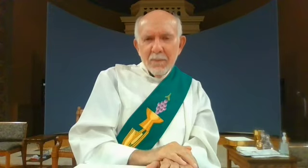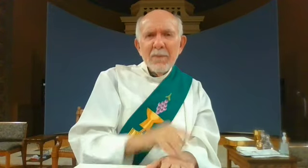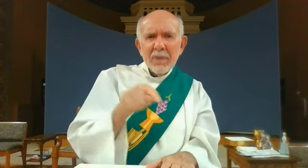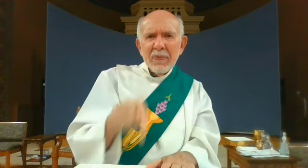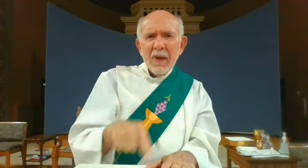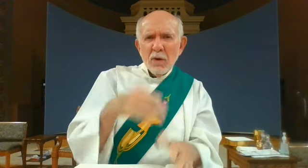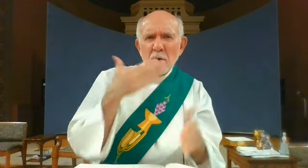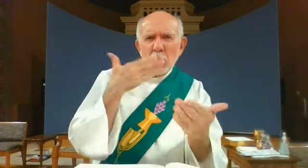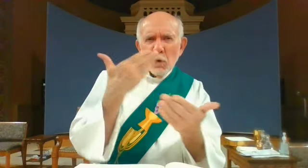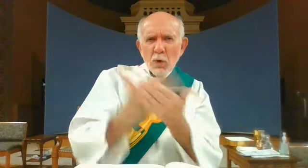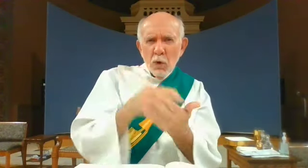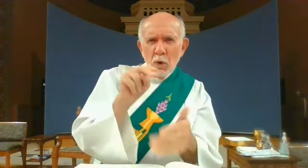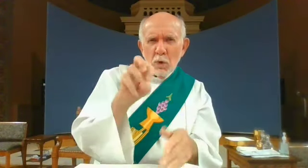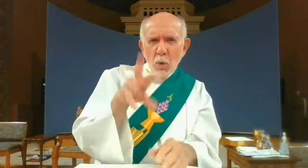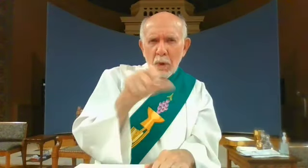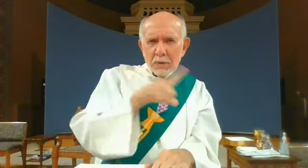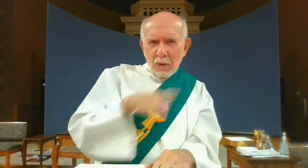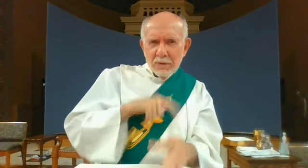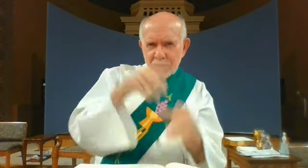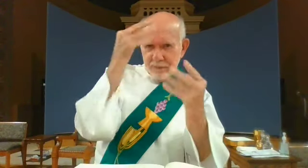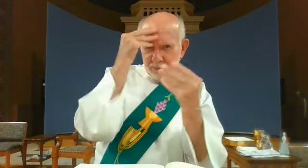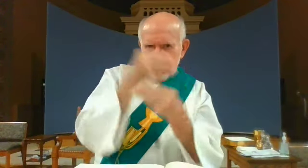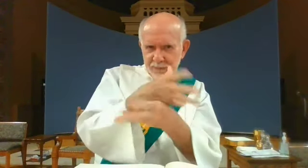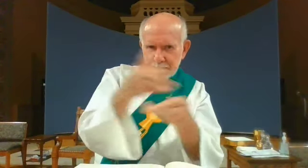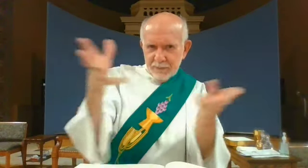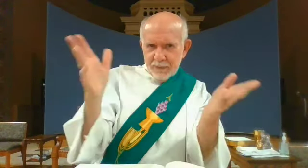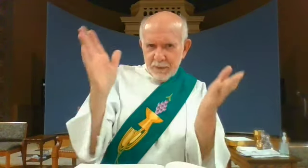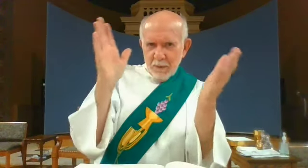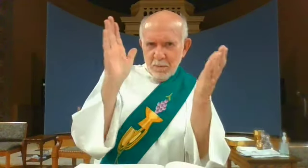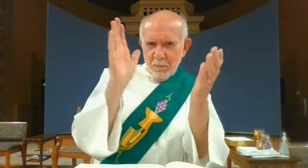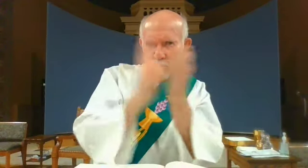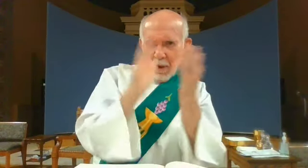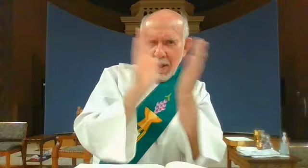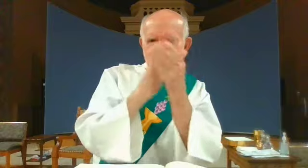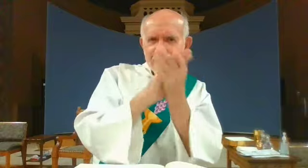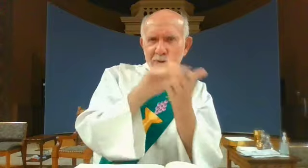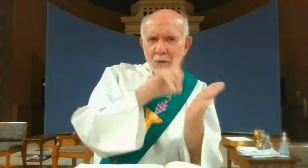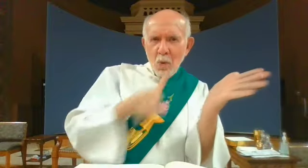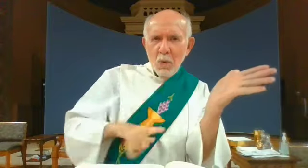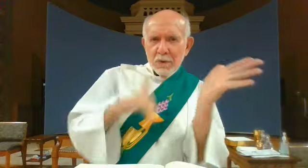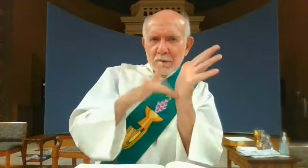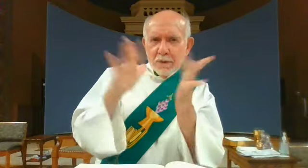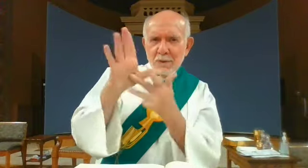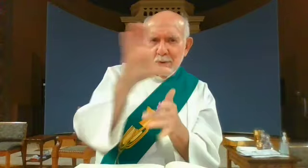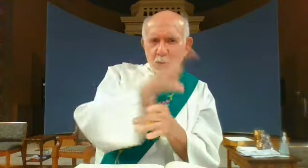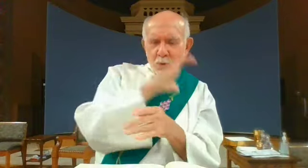the gospel of the Lord praise to you Lord Jesus Christ